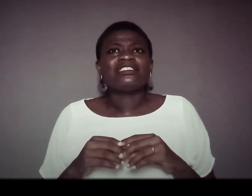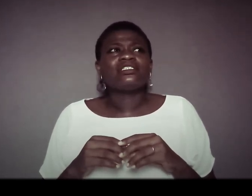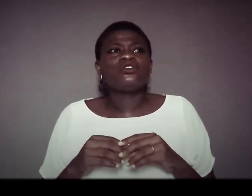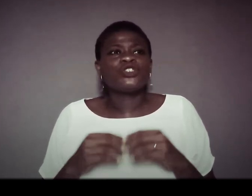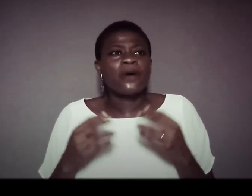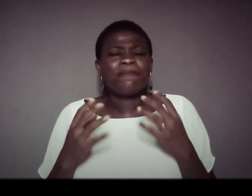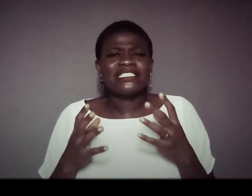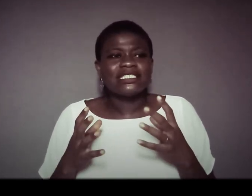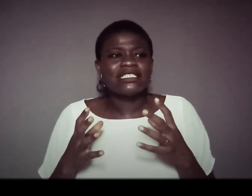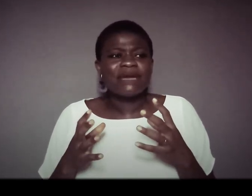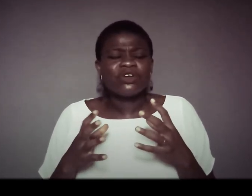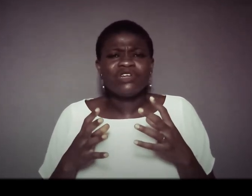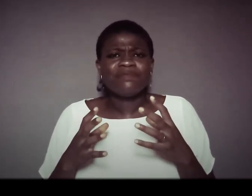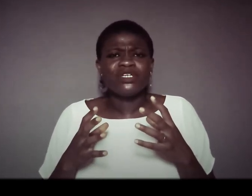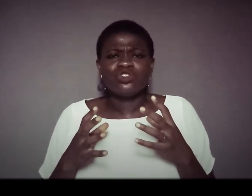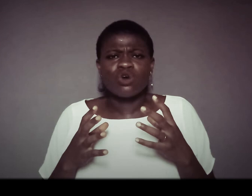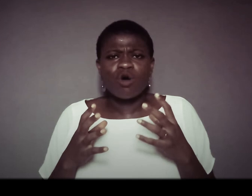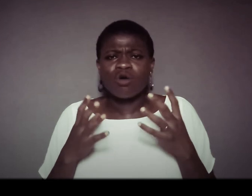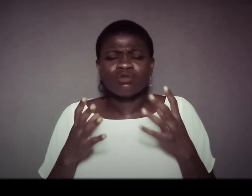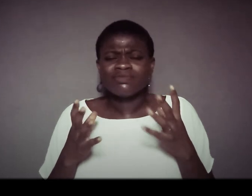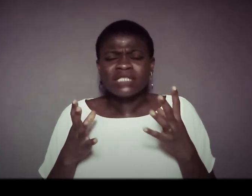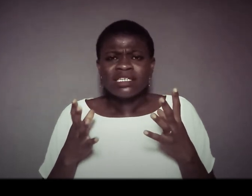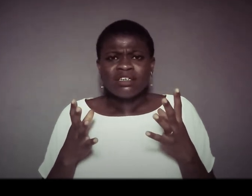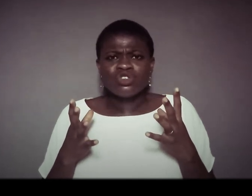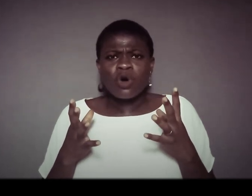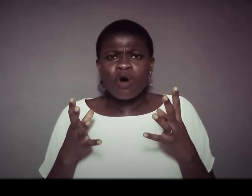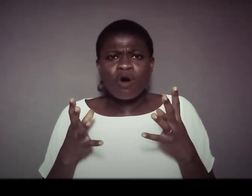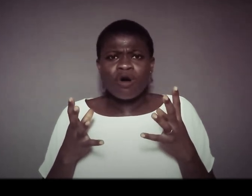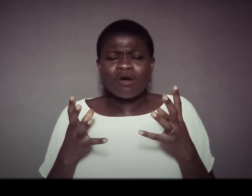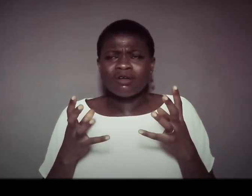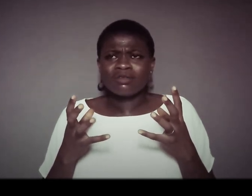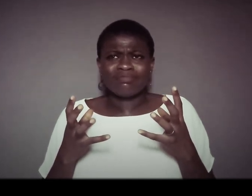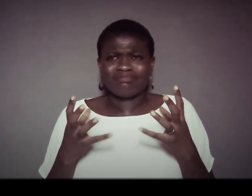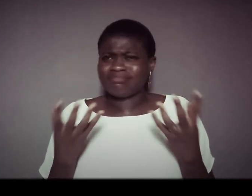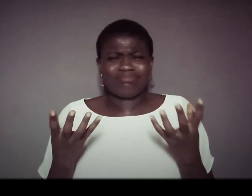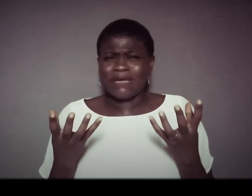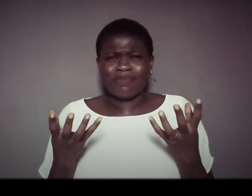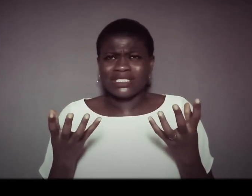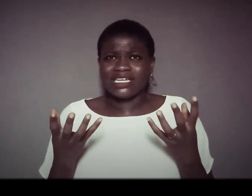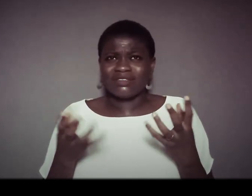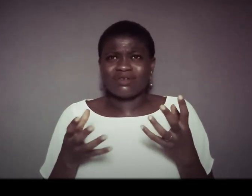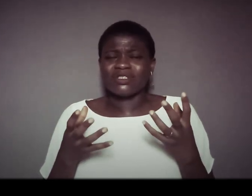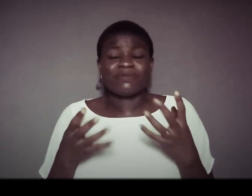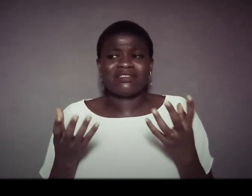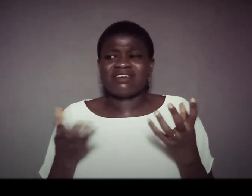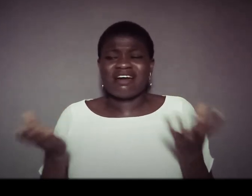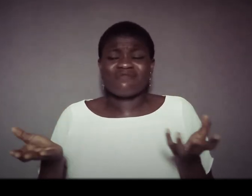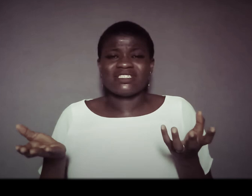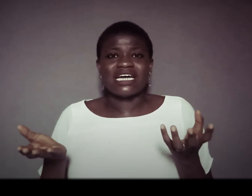to some persons it might not really be so so important or they might say ah what's that